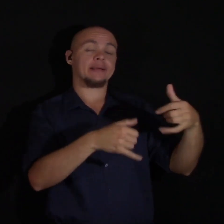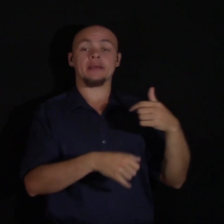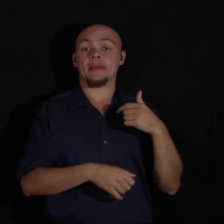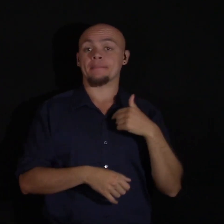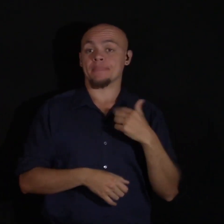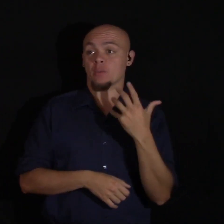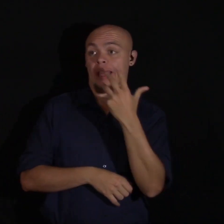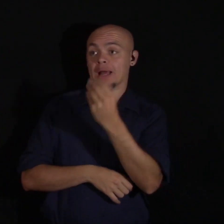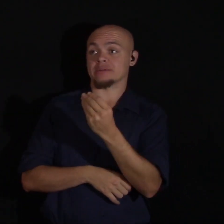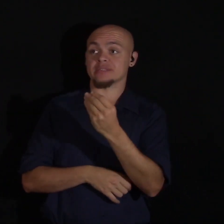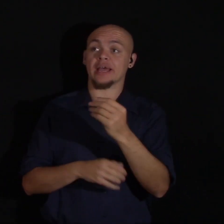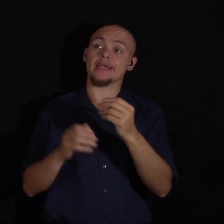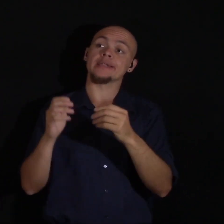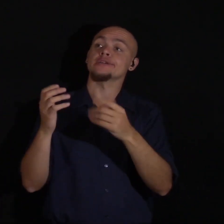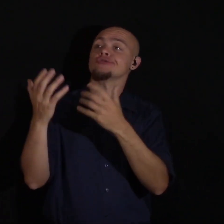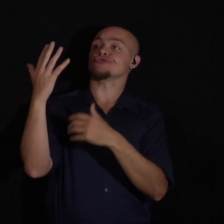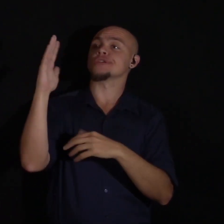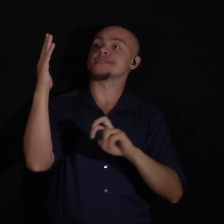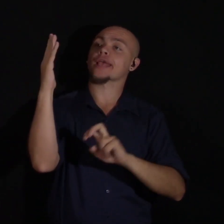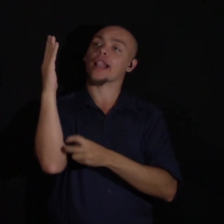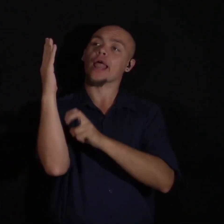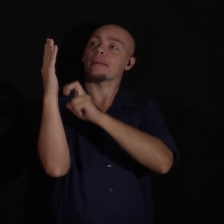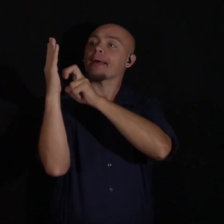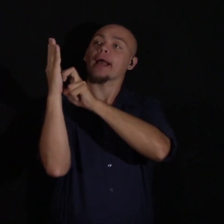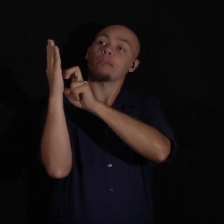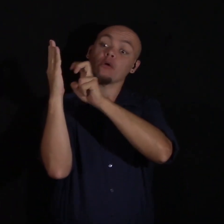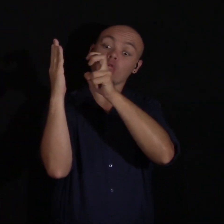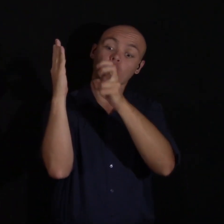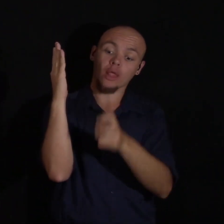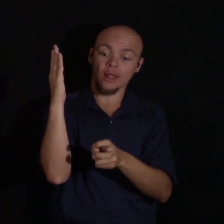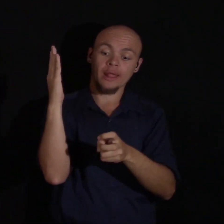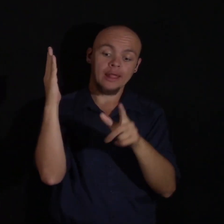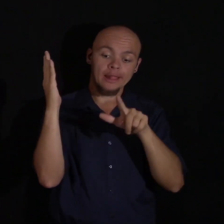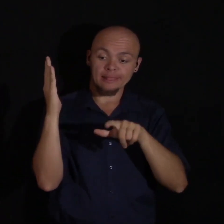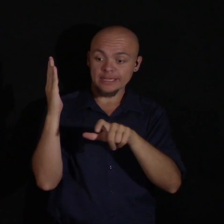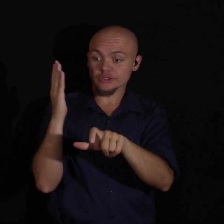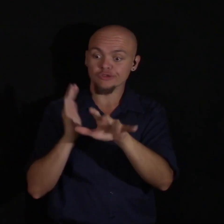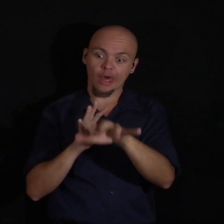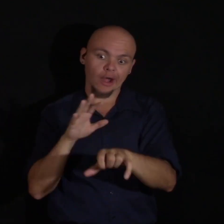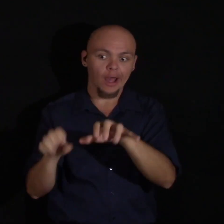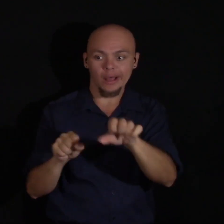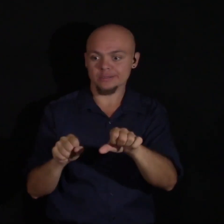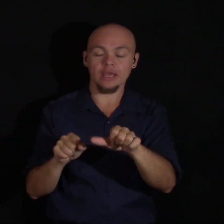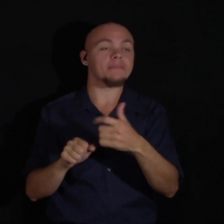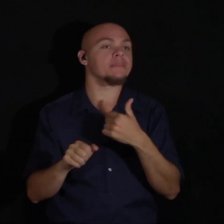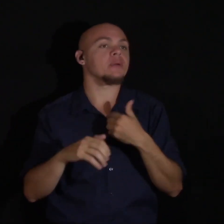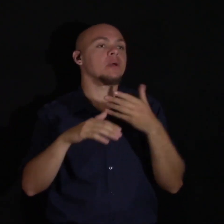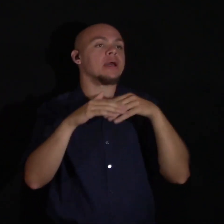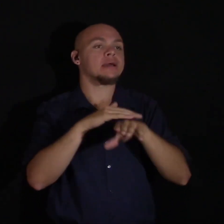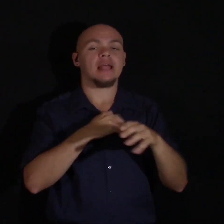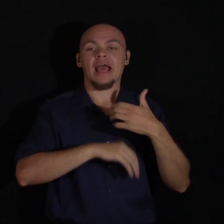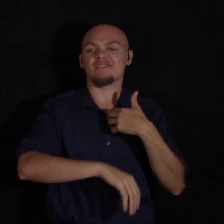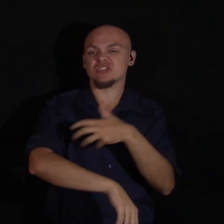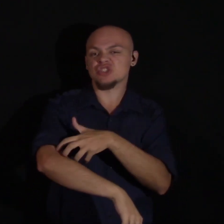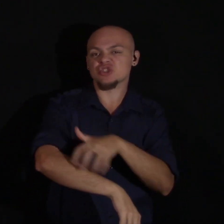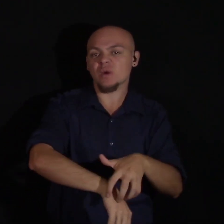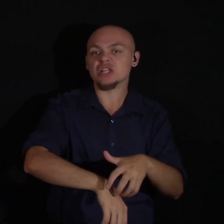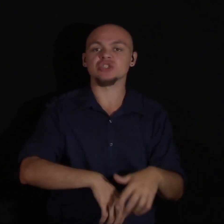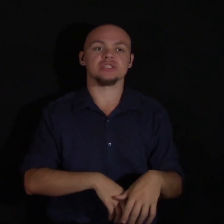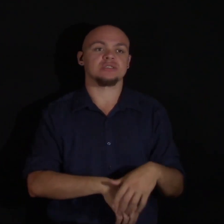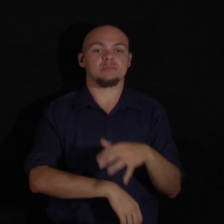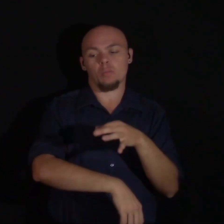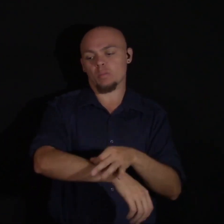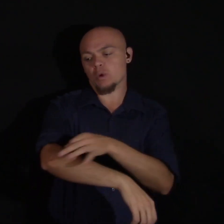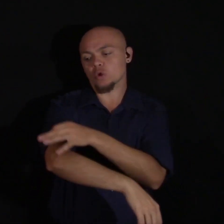the trees, catching lizards and whatever I could get my hands on. More often than not, I would come inside with scratches, bruises,